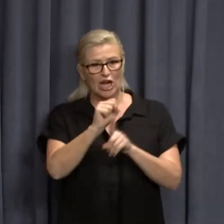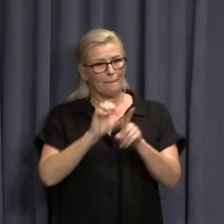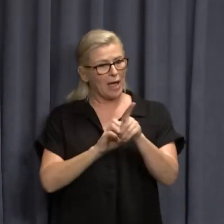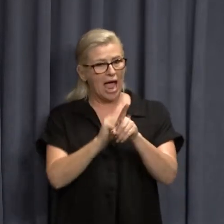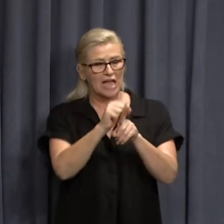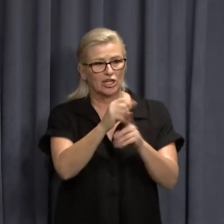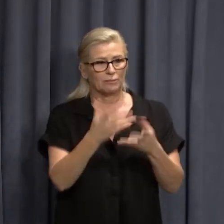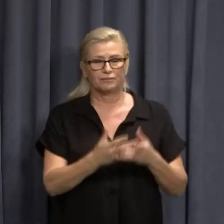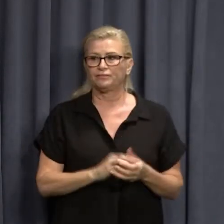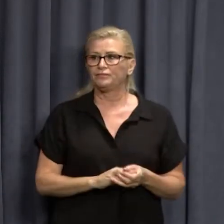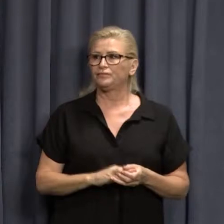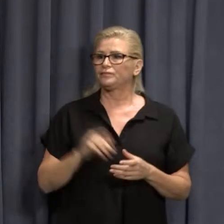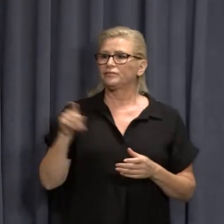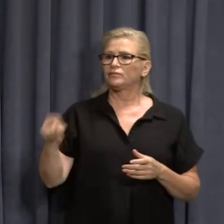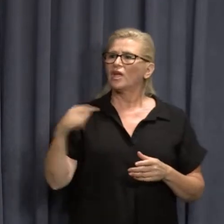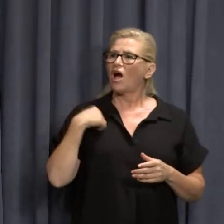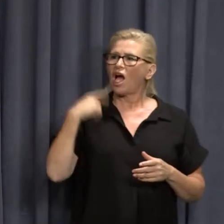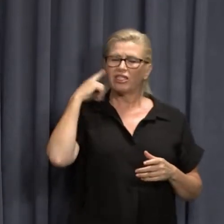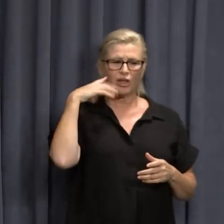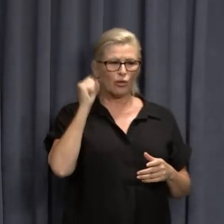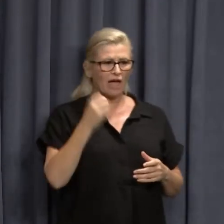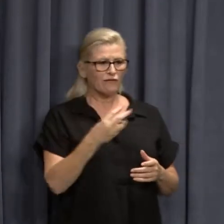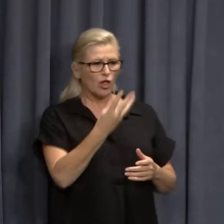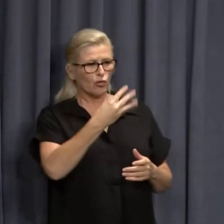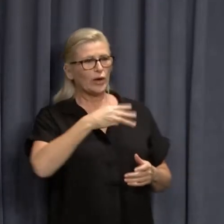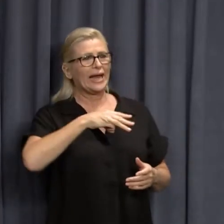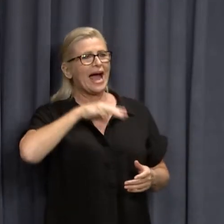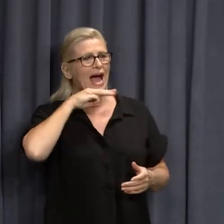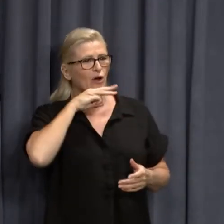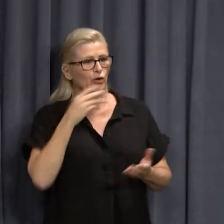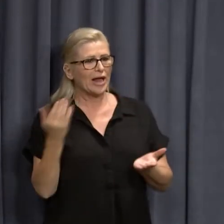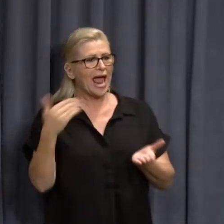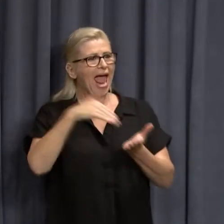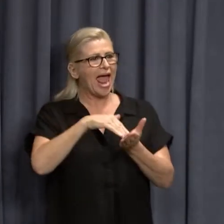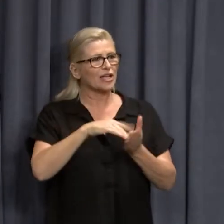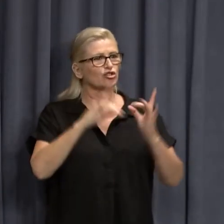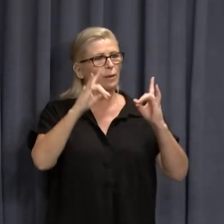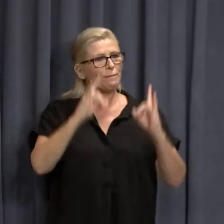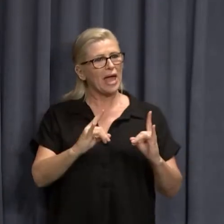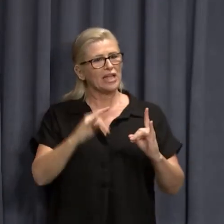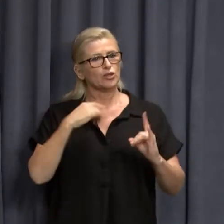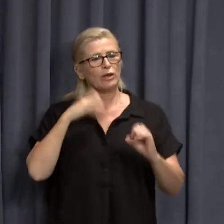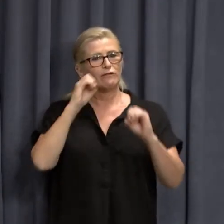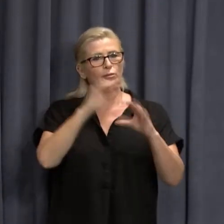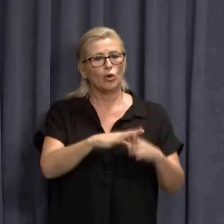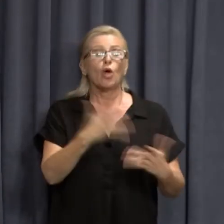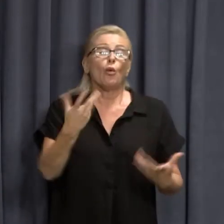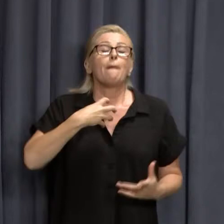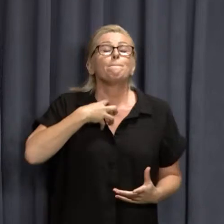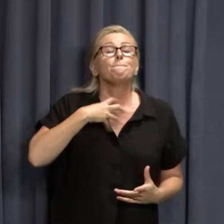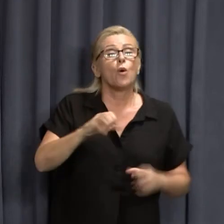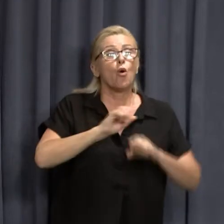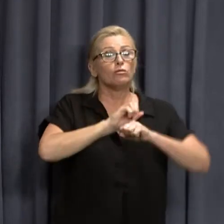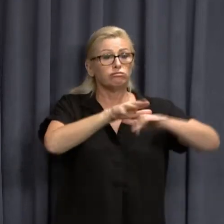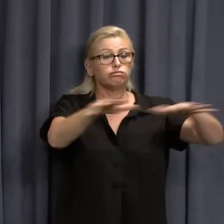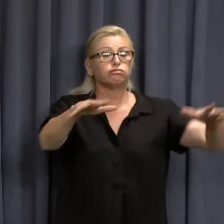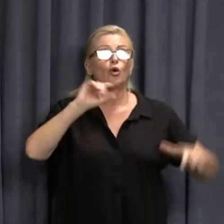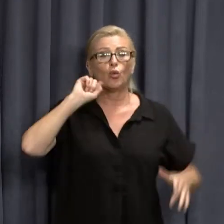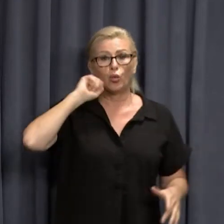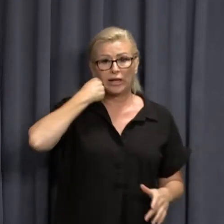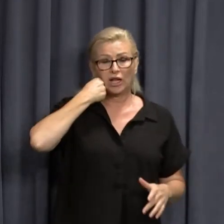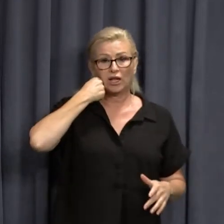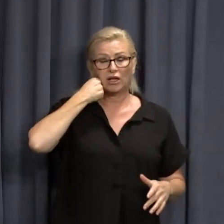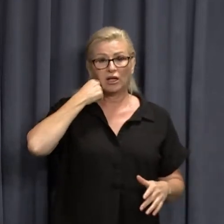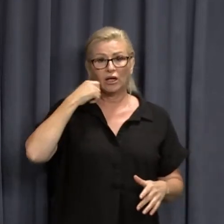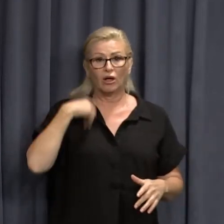into the system. Yeah, we've had, I think it's 300 additional beds that we've put in place. Obviously more roll out, putting in place the equivalent